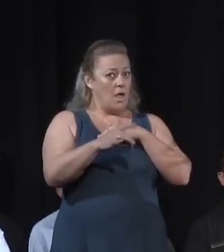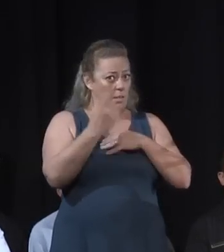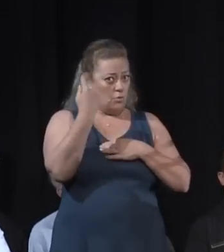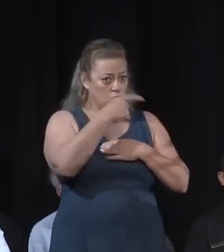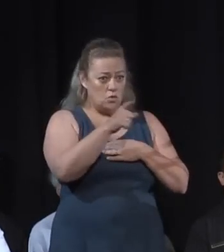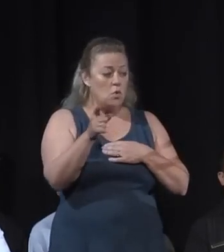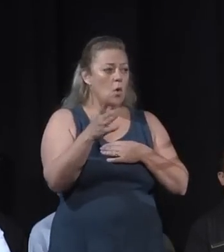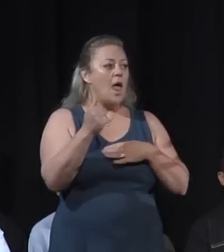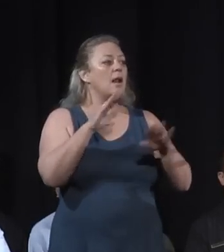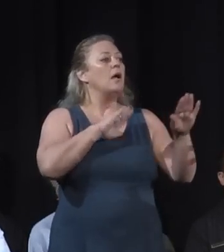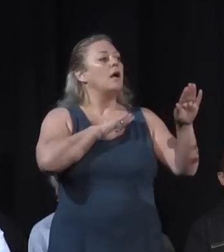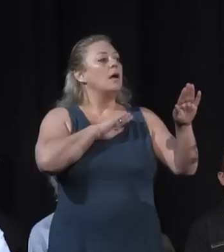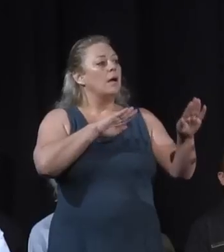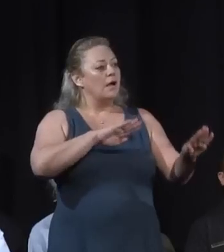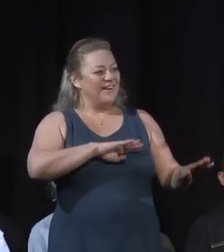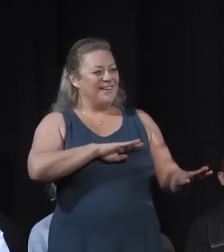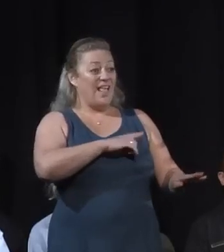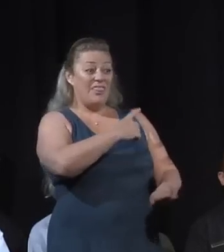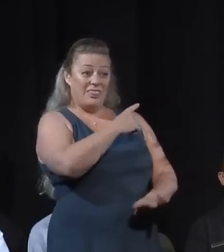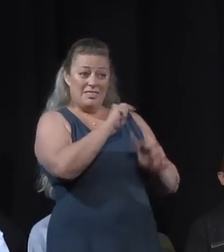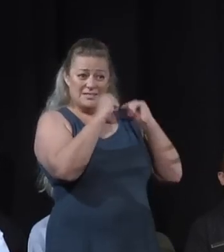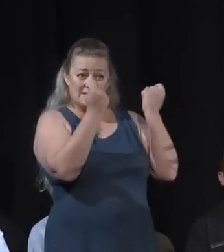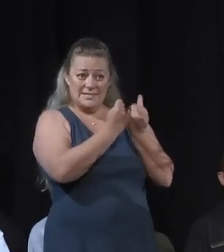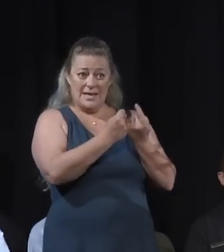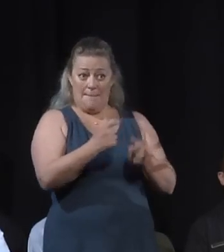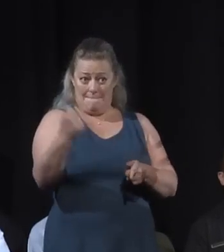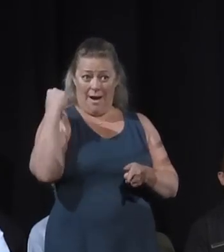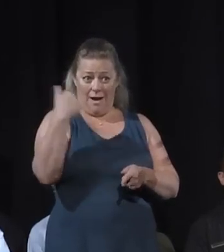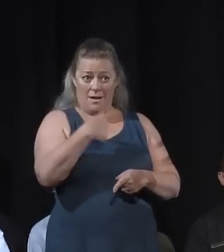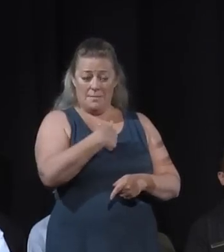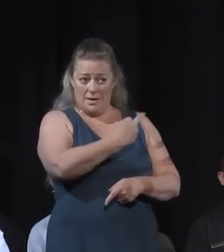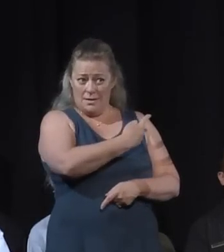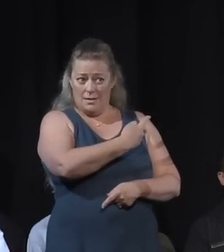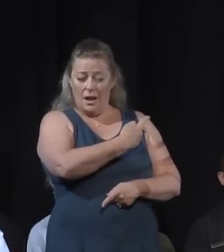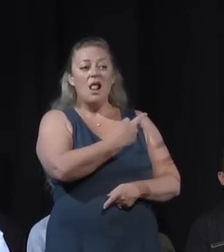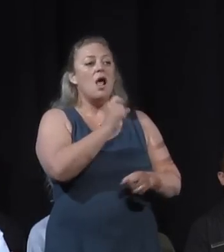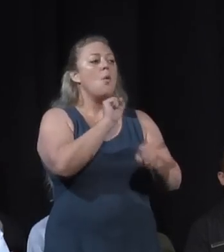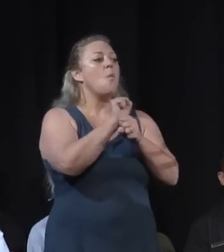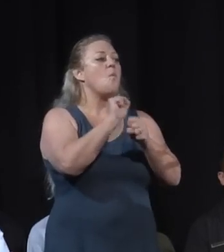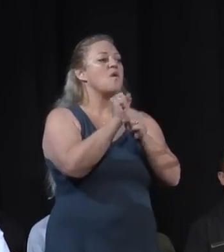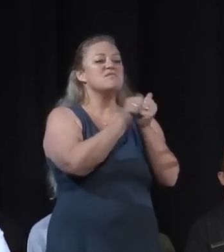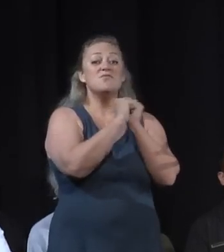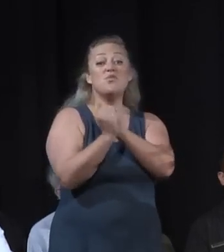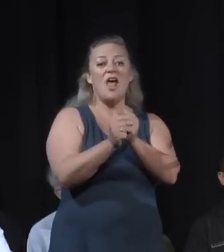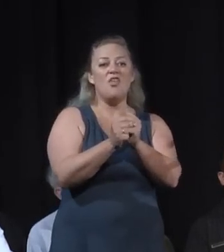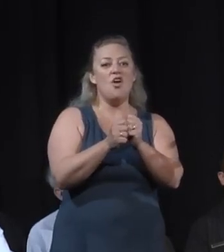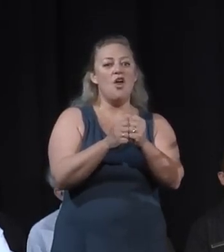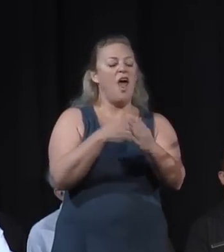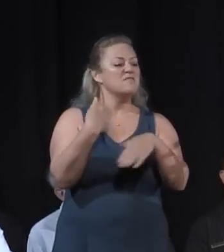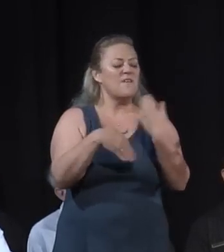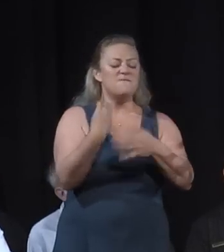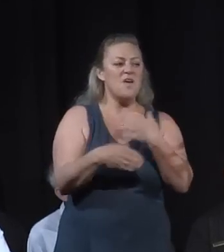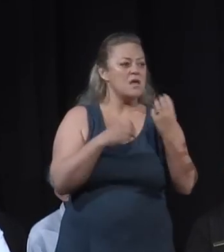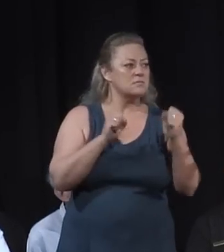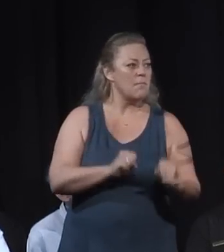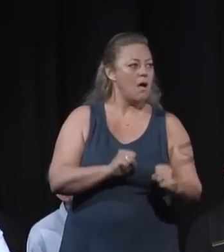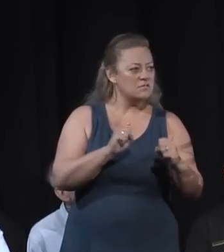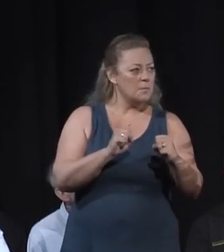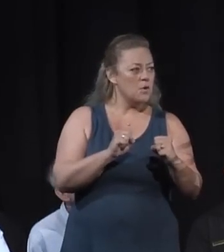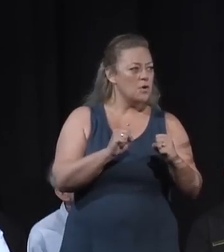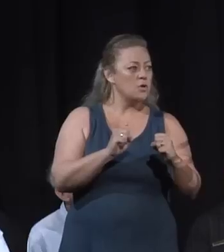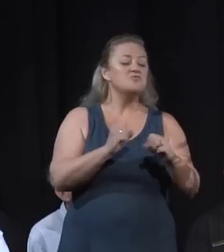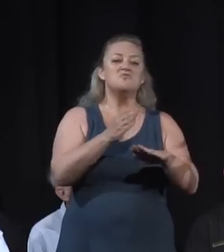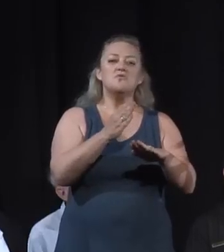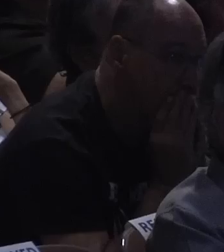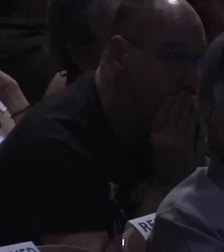assured that this team behind you is working together as fast as we can to try to